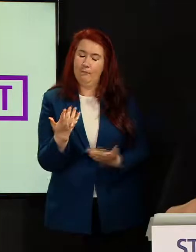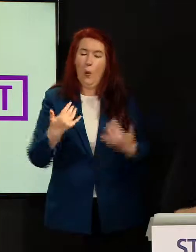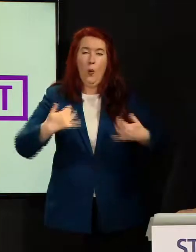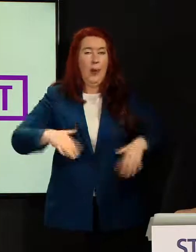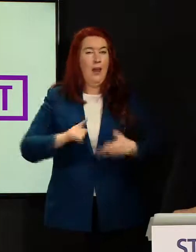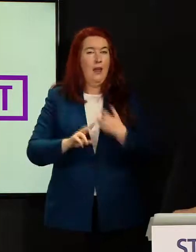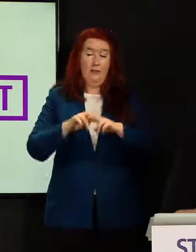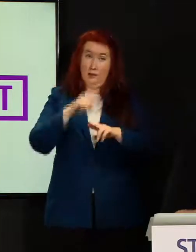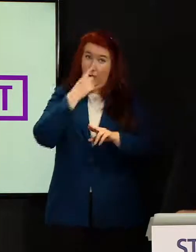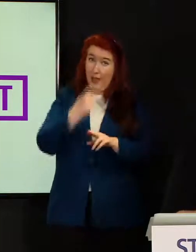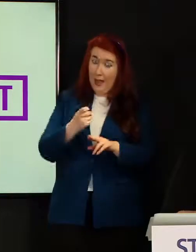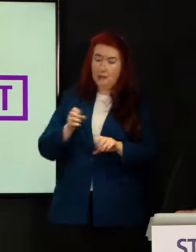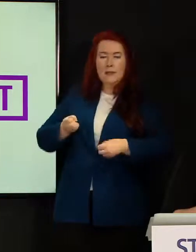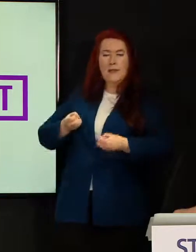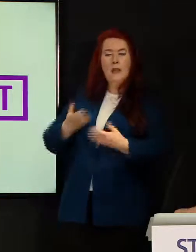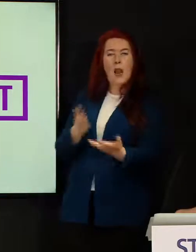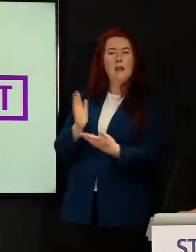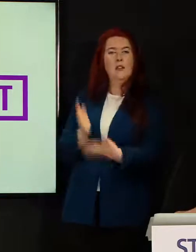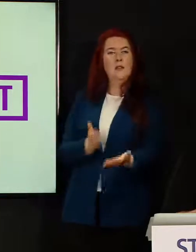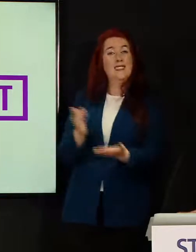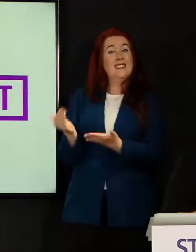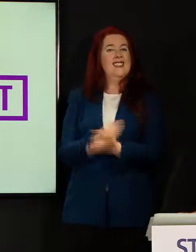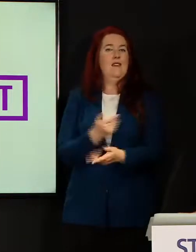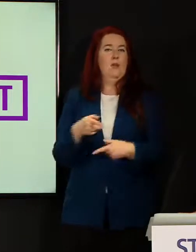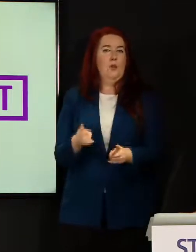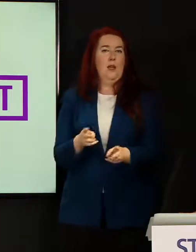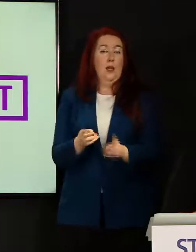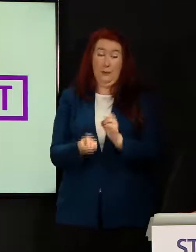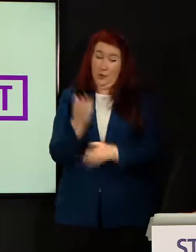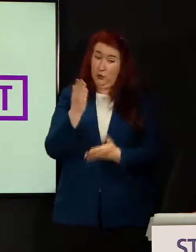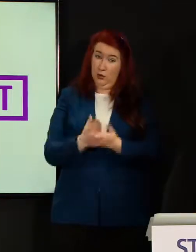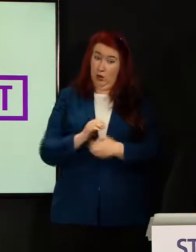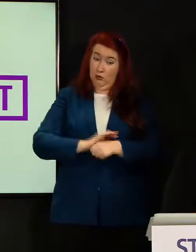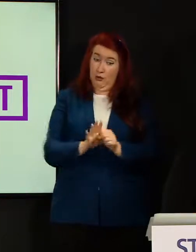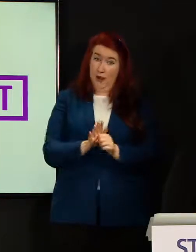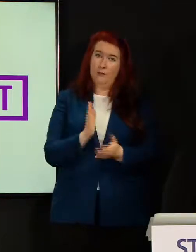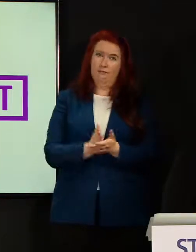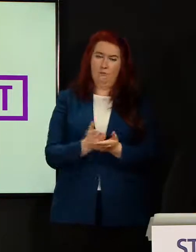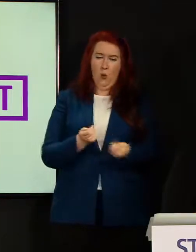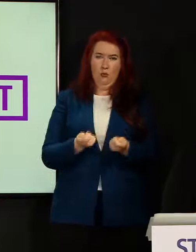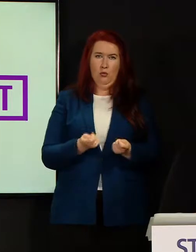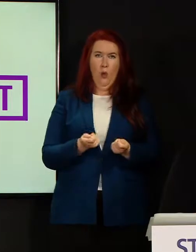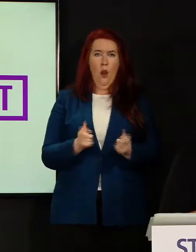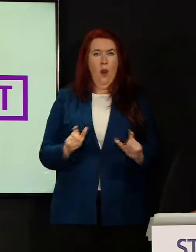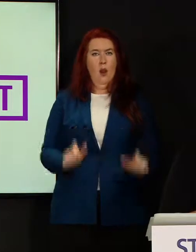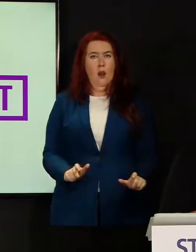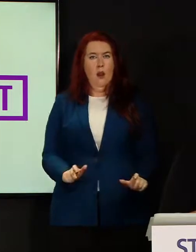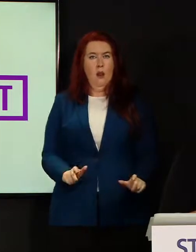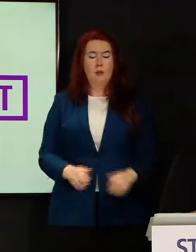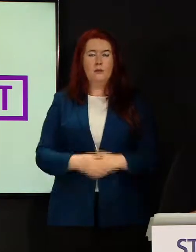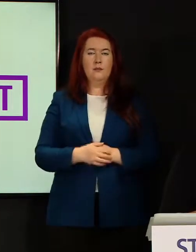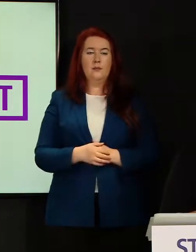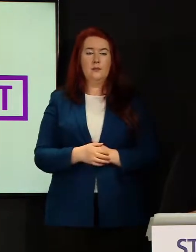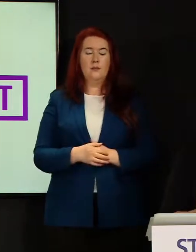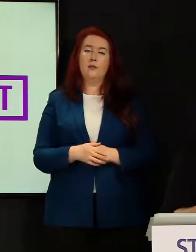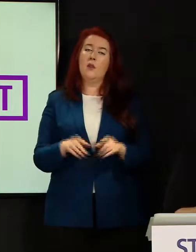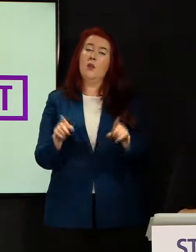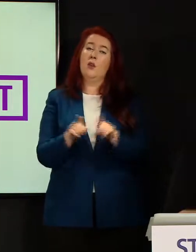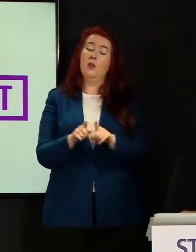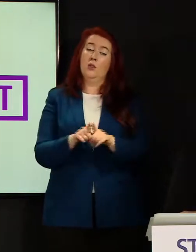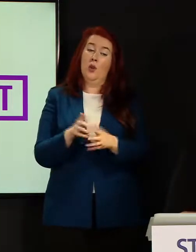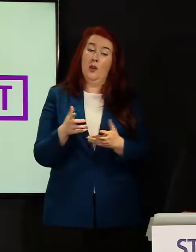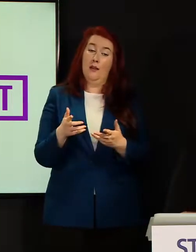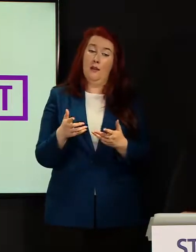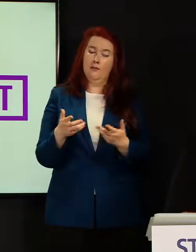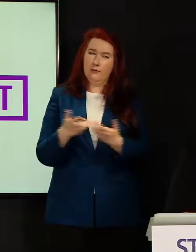to deliver services safely and make sure that the virus is controlled. And in order to offer our services safely